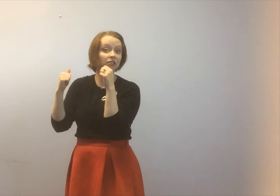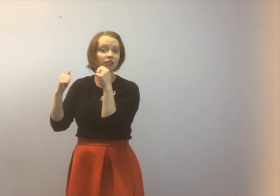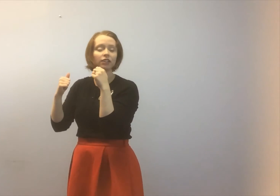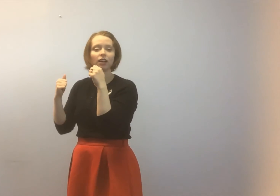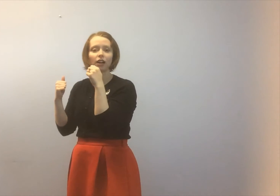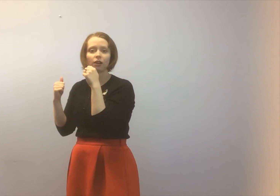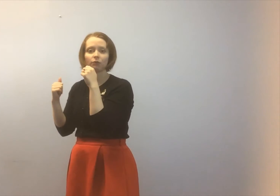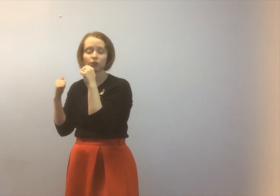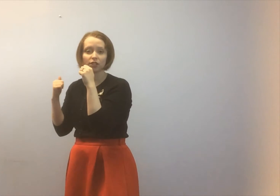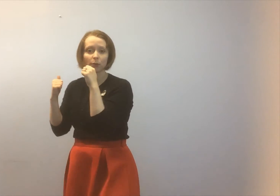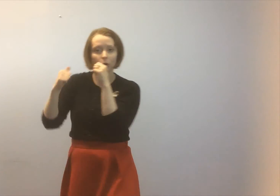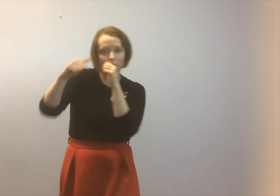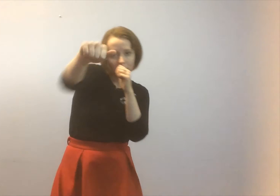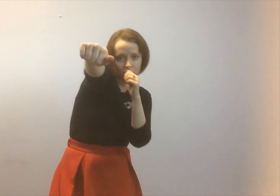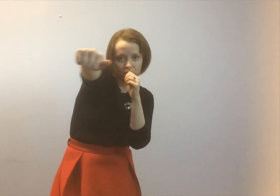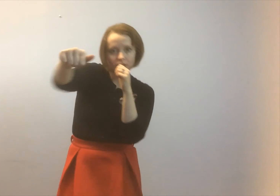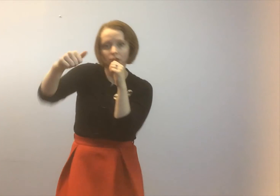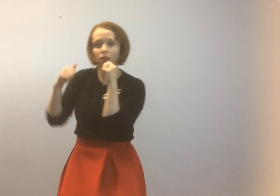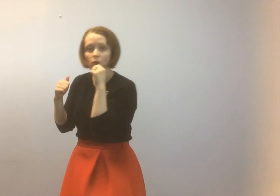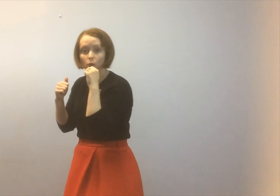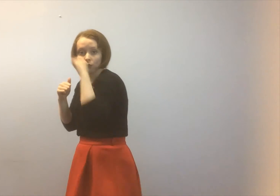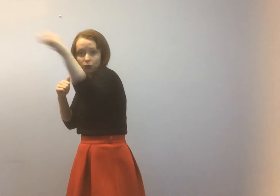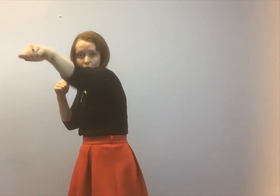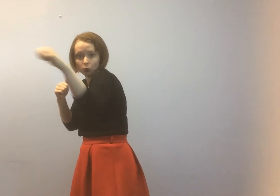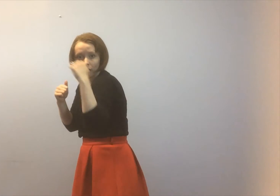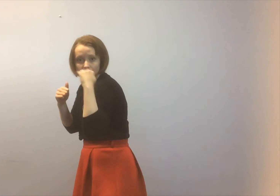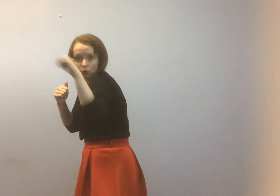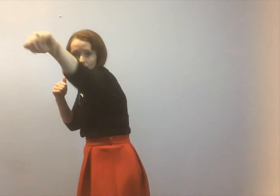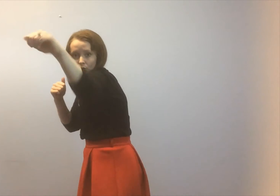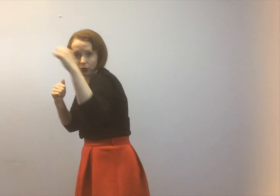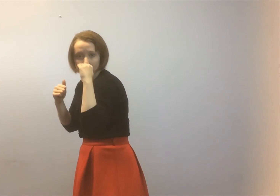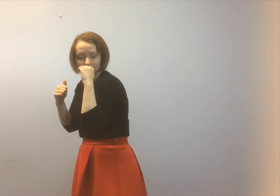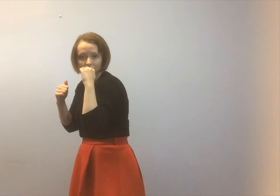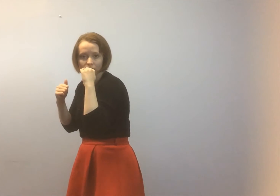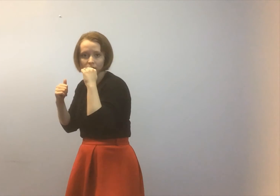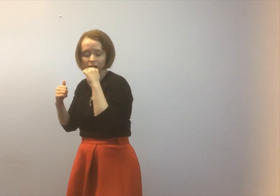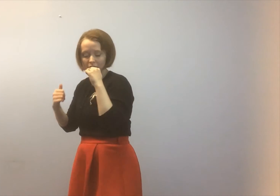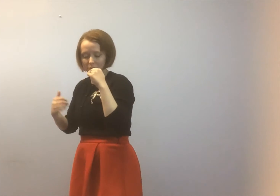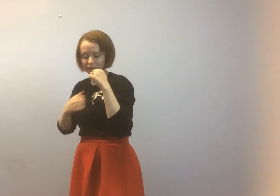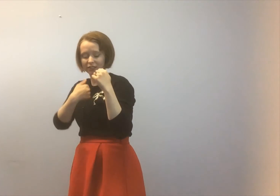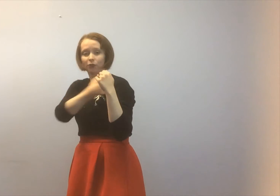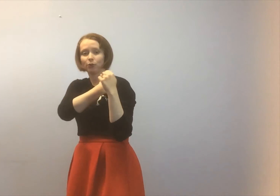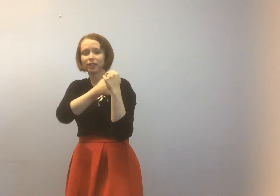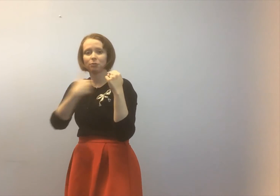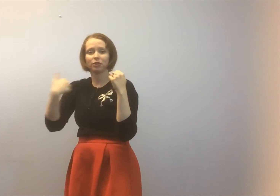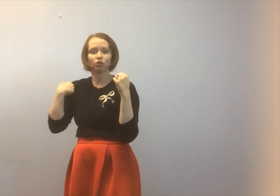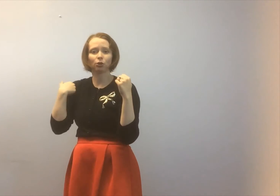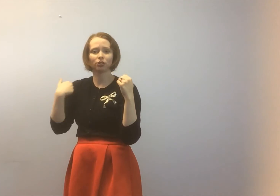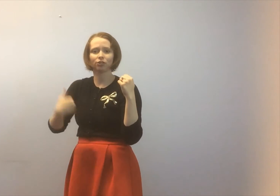for these power punches or for your ones when you're throwing them off because if you hit them in the shoulders